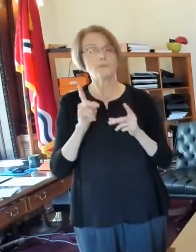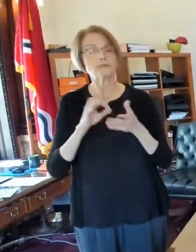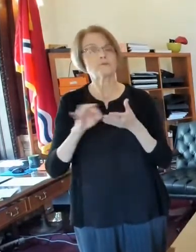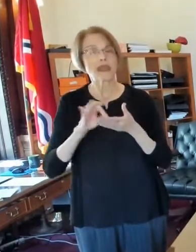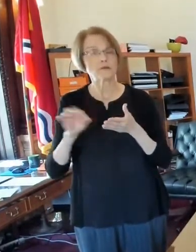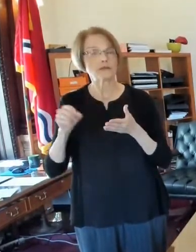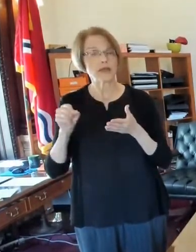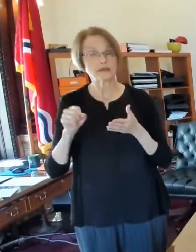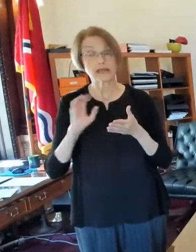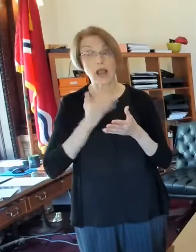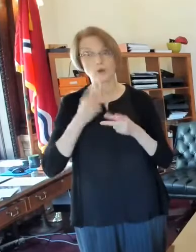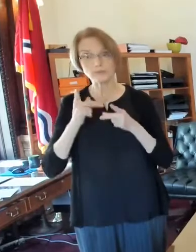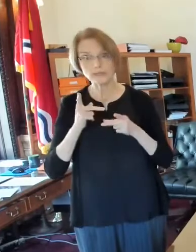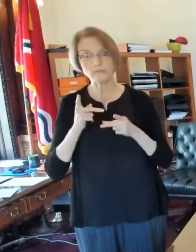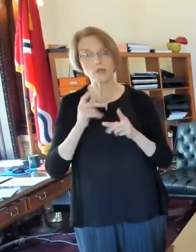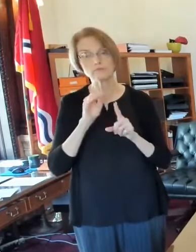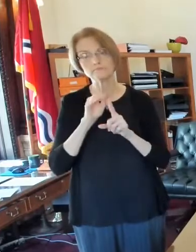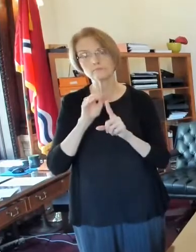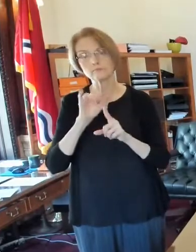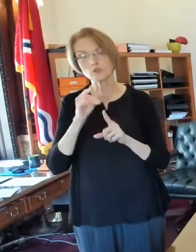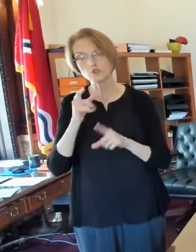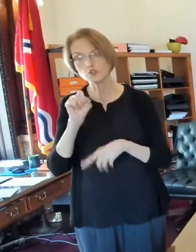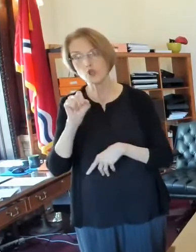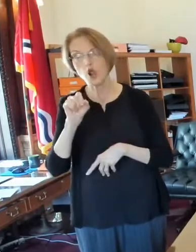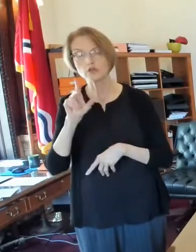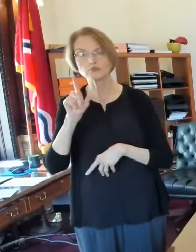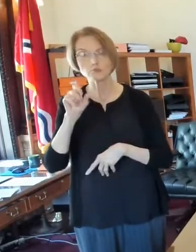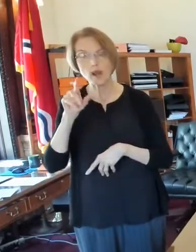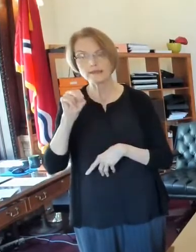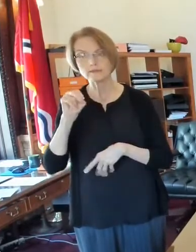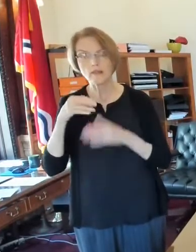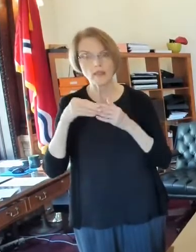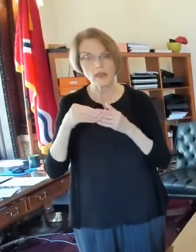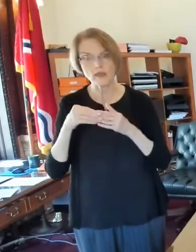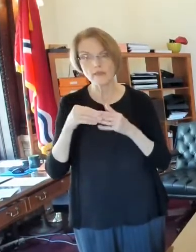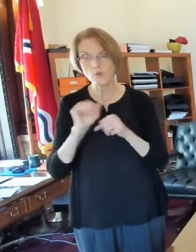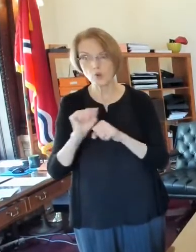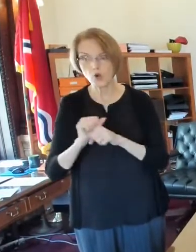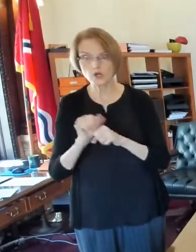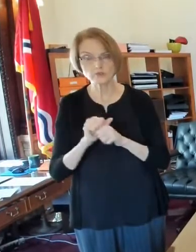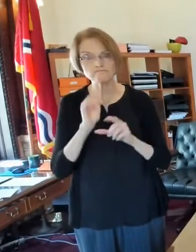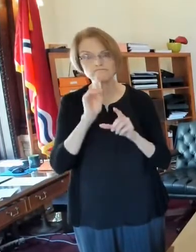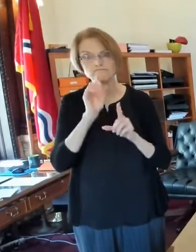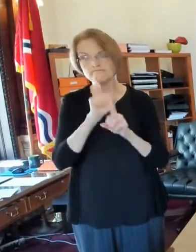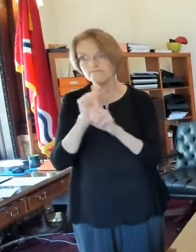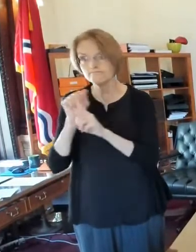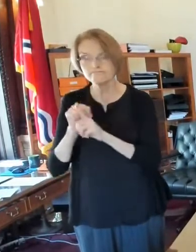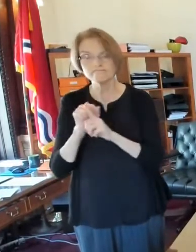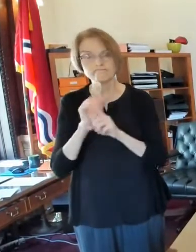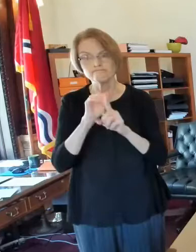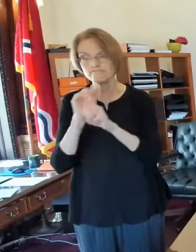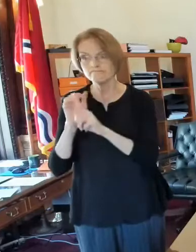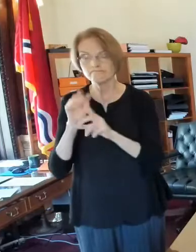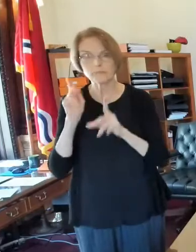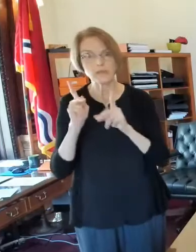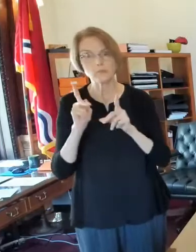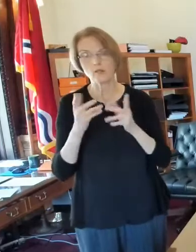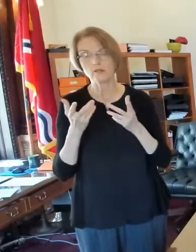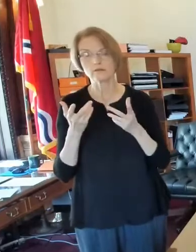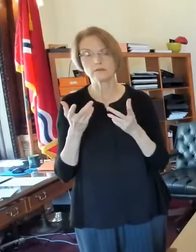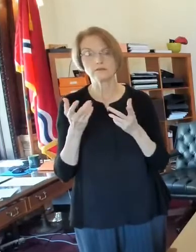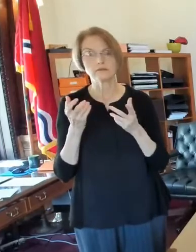counted because we've had our people out. Charles Bryson has led that effort for us. Um, and we've had lots of people out,